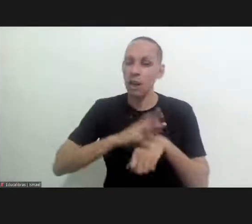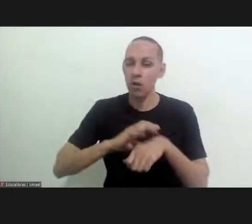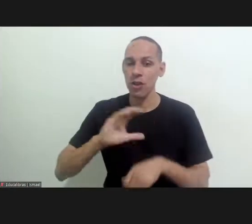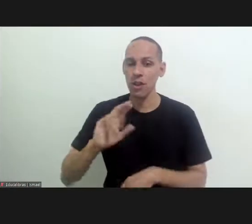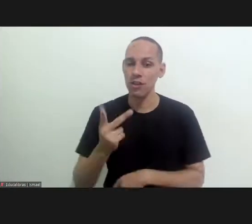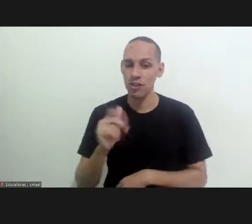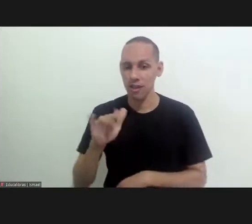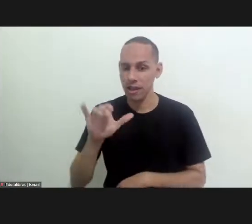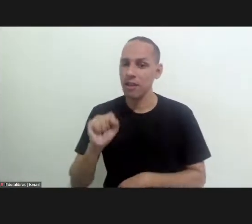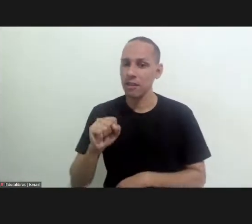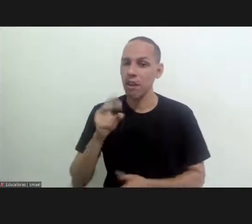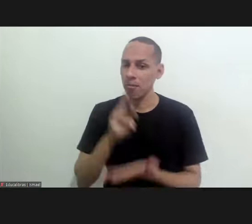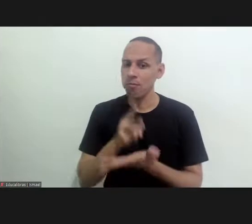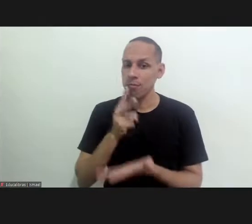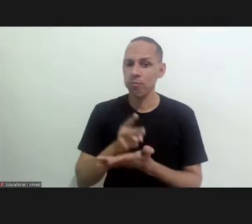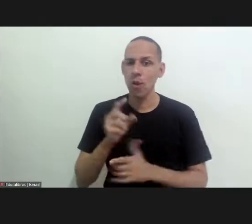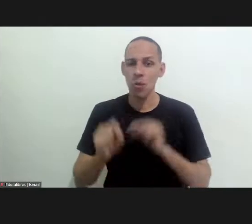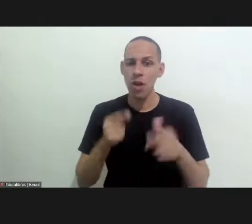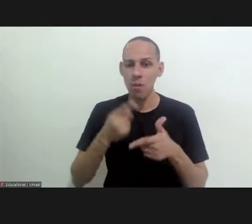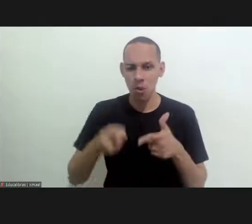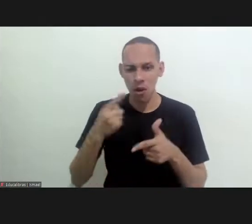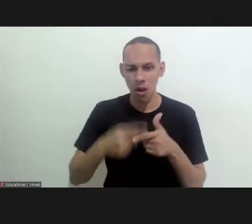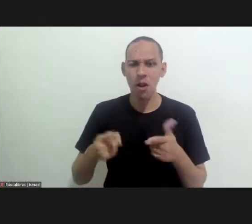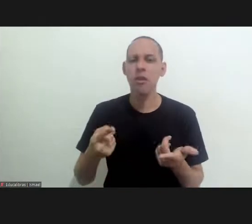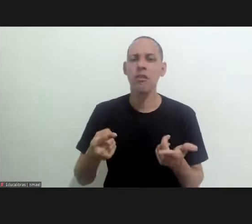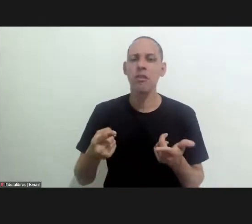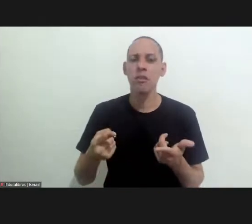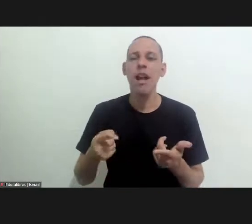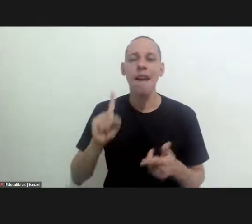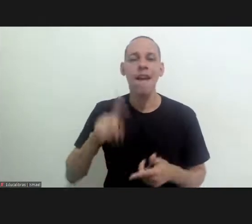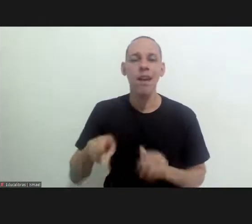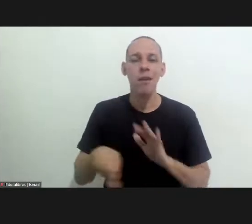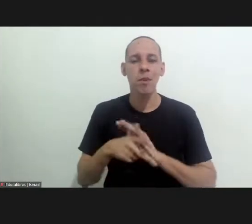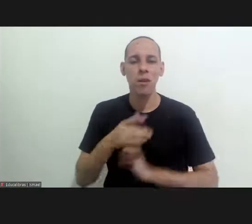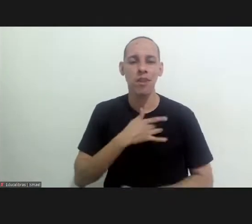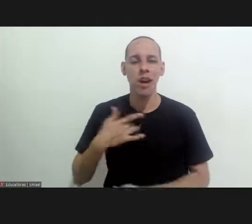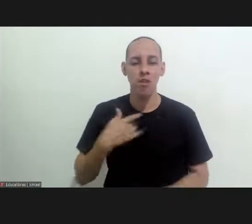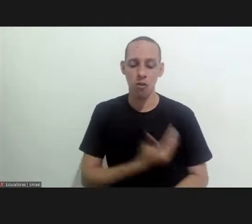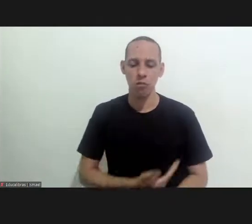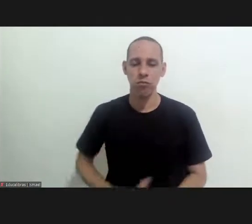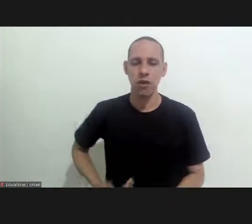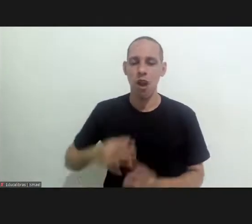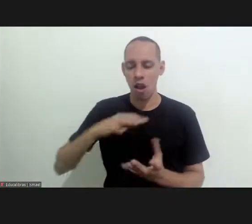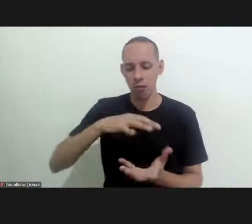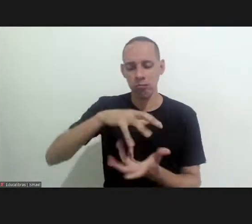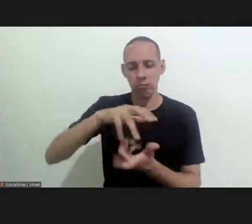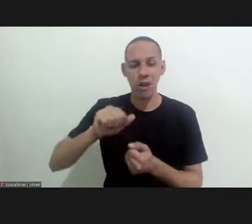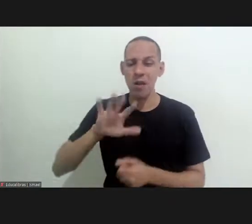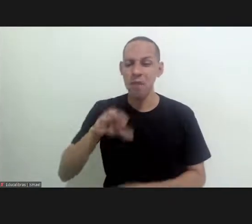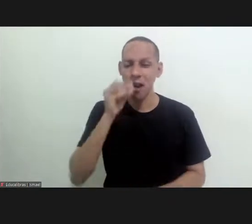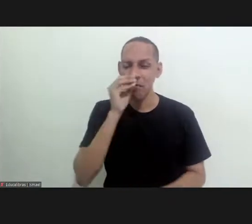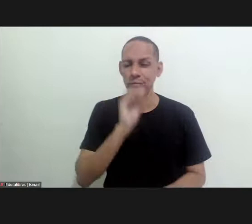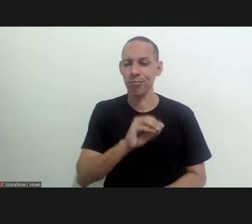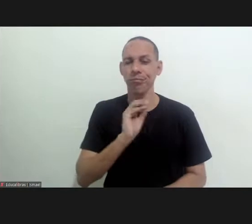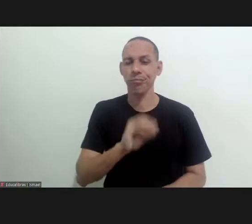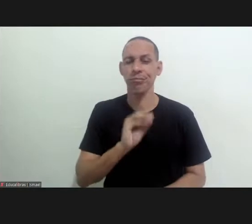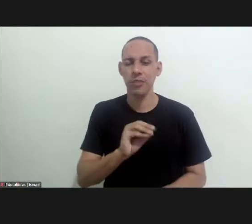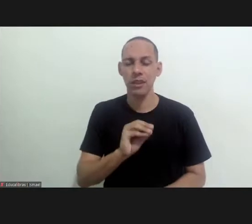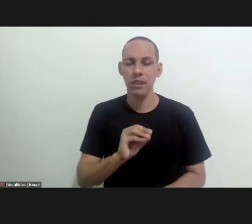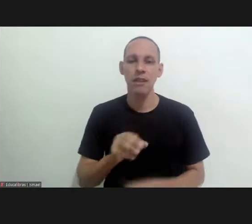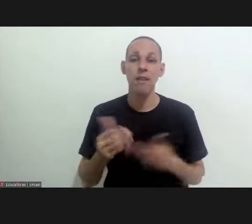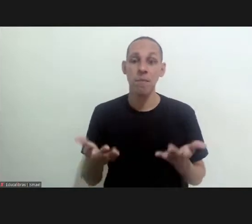disease which continues to be a public health issue in the world which is greatly